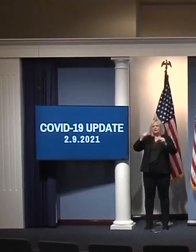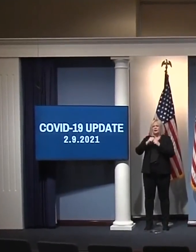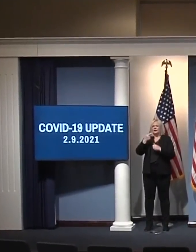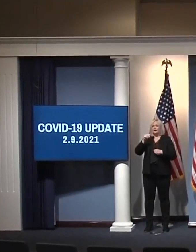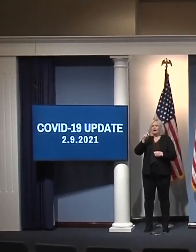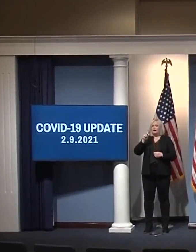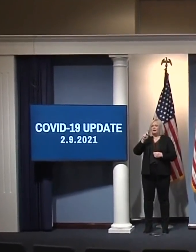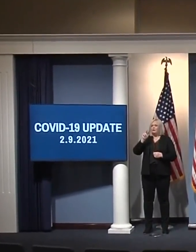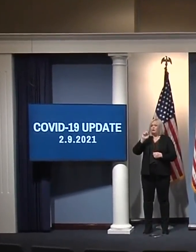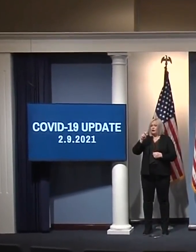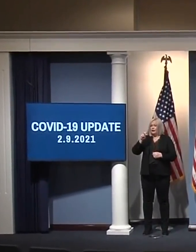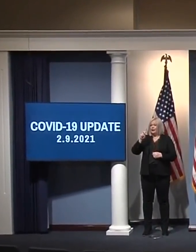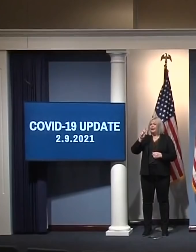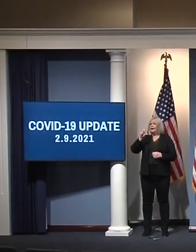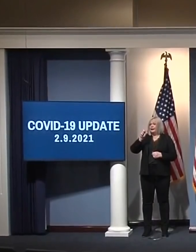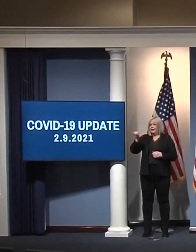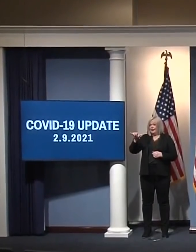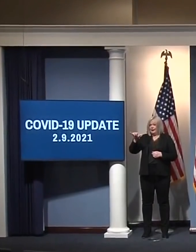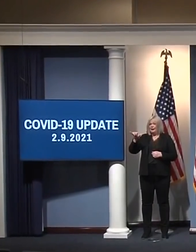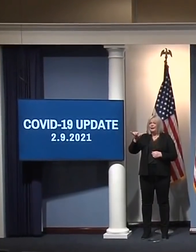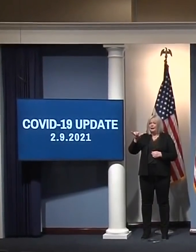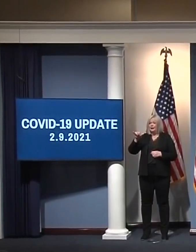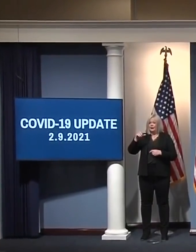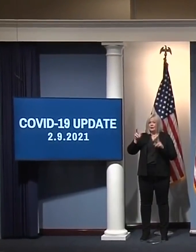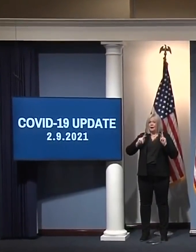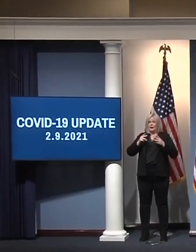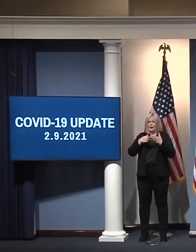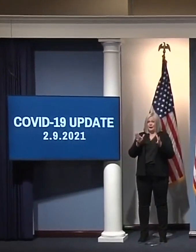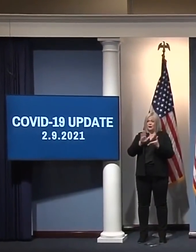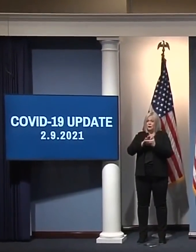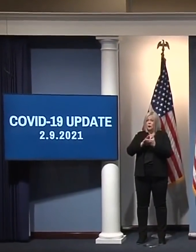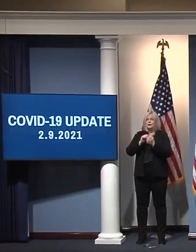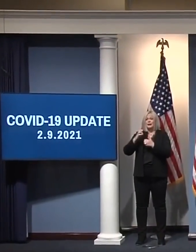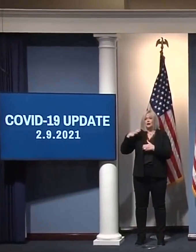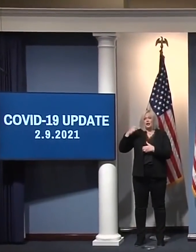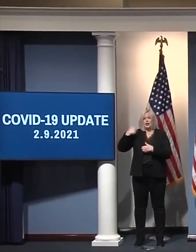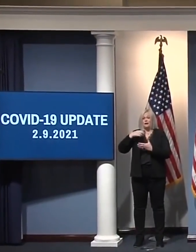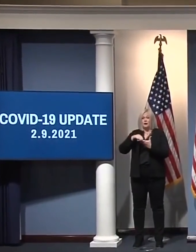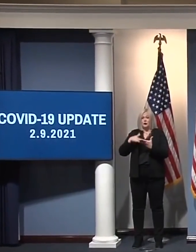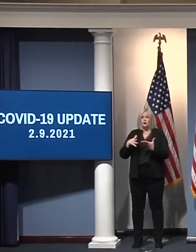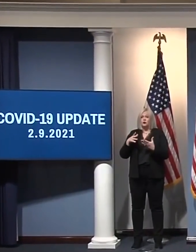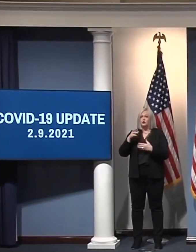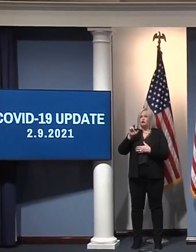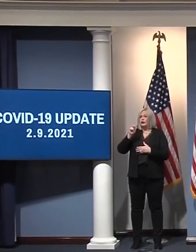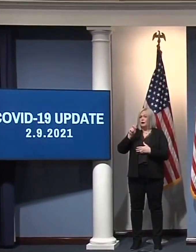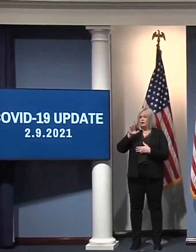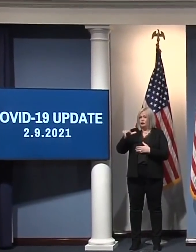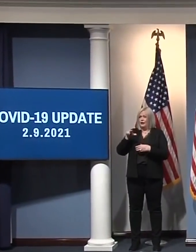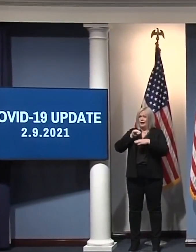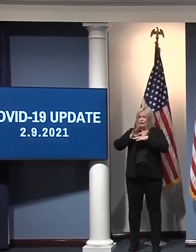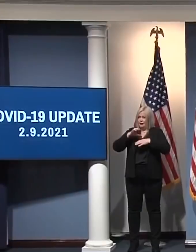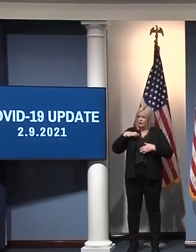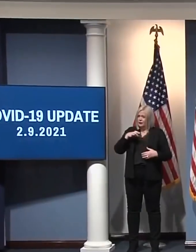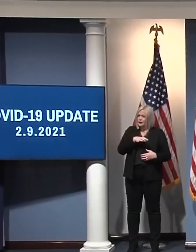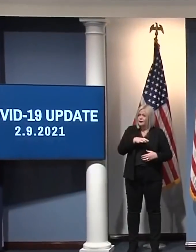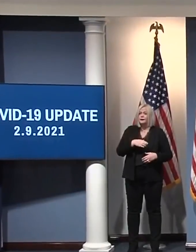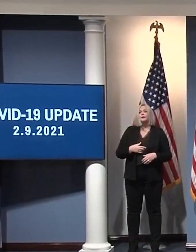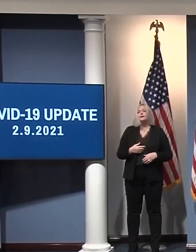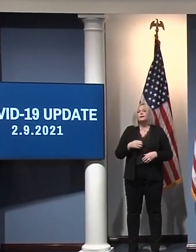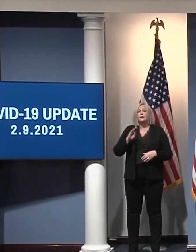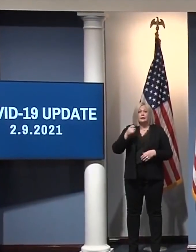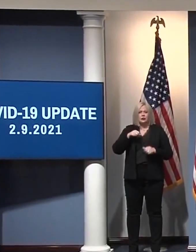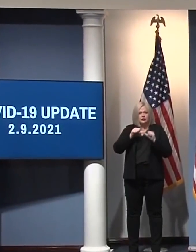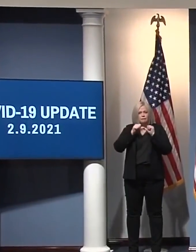Public Schools and chair of the Student Recovery Advisory Council. Michigan continues to press forward